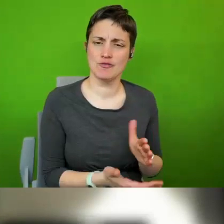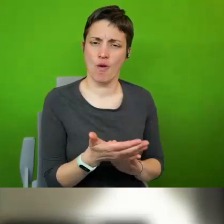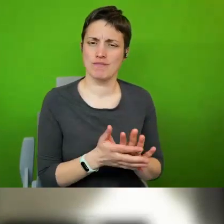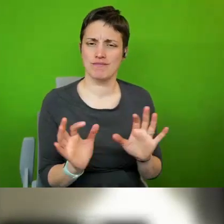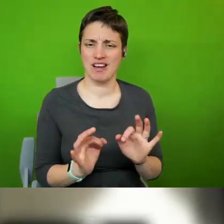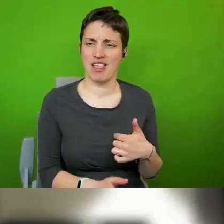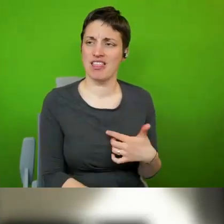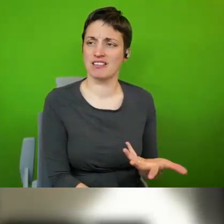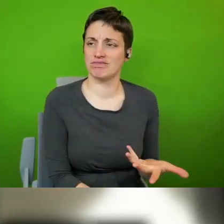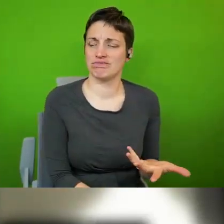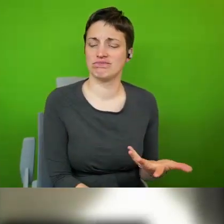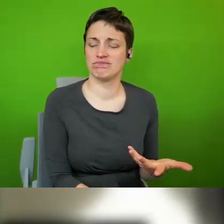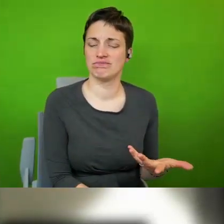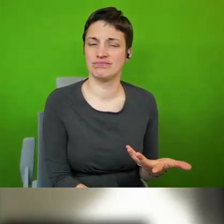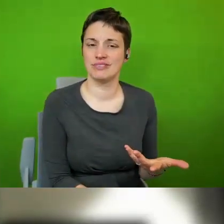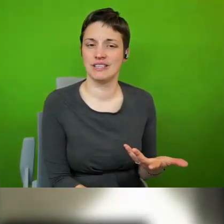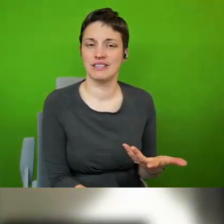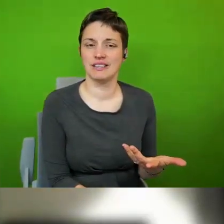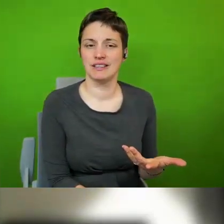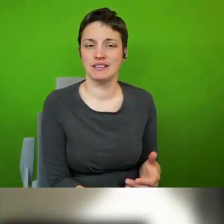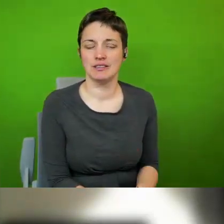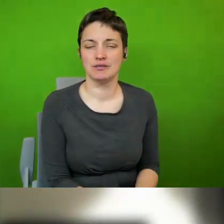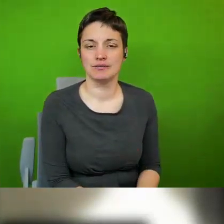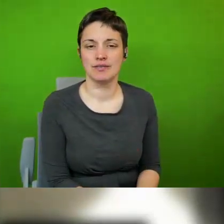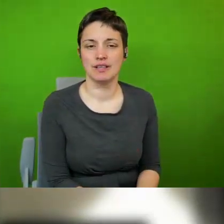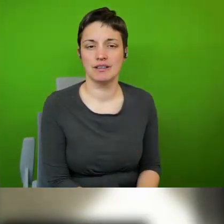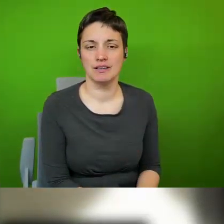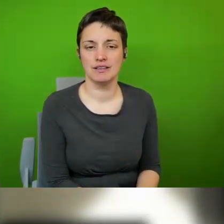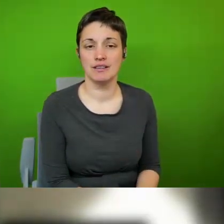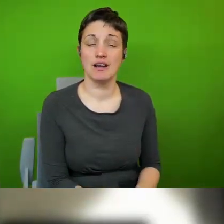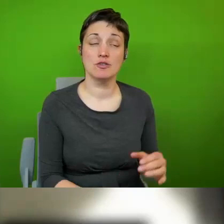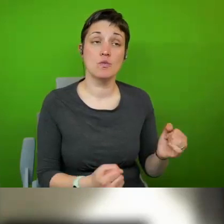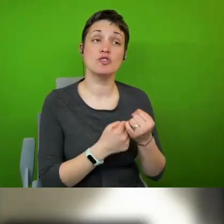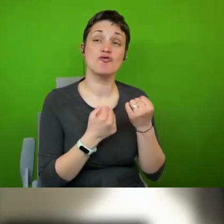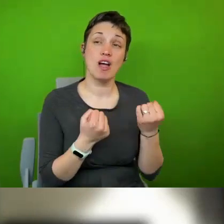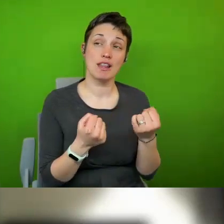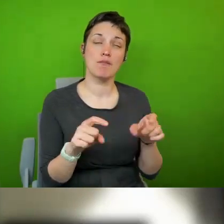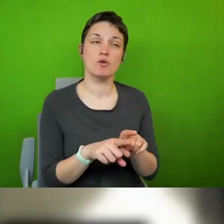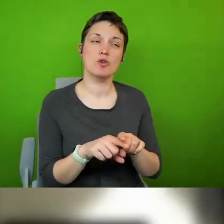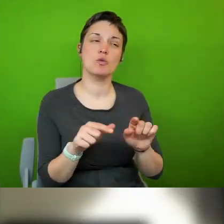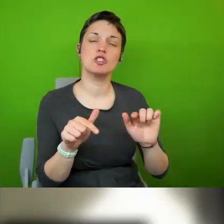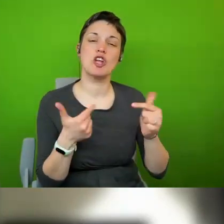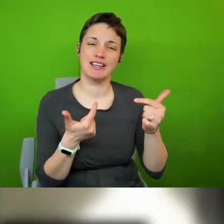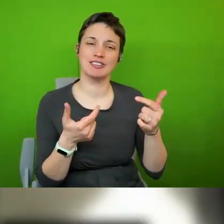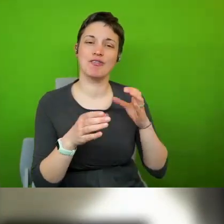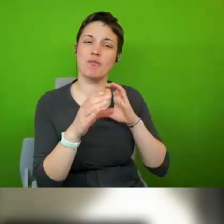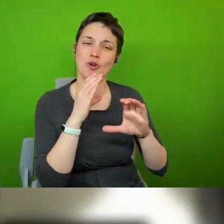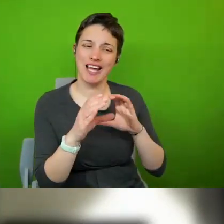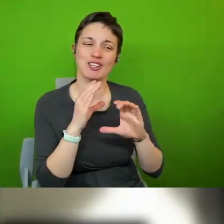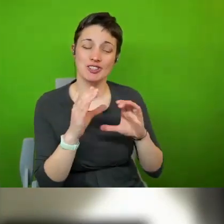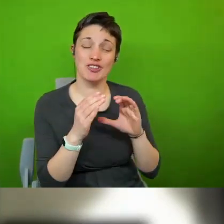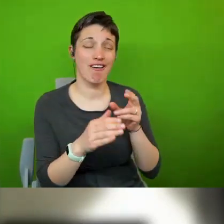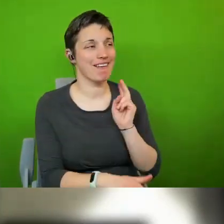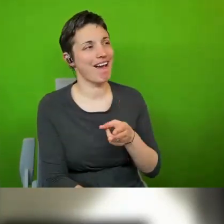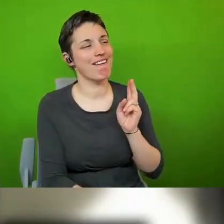and i think the strength but as i said also the challenge in communication it's also a challenge that we encounter again and